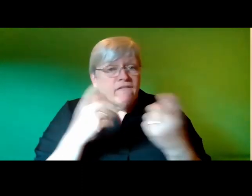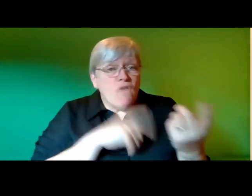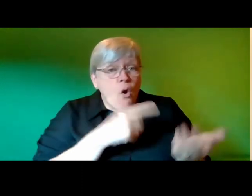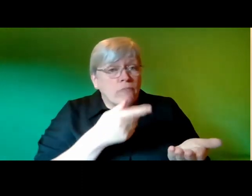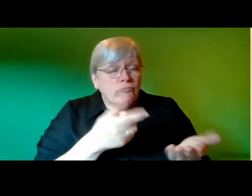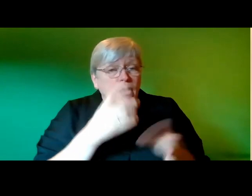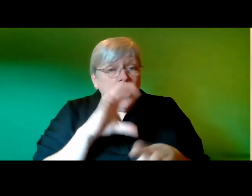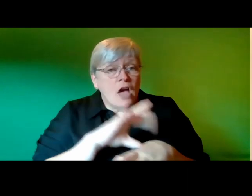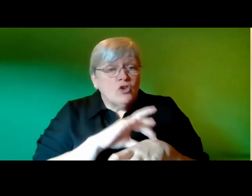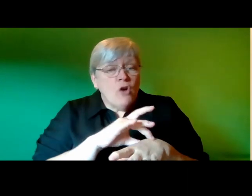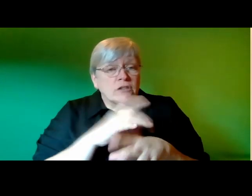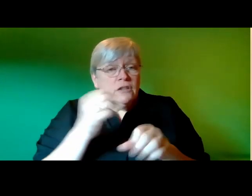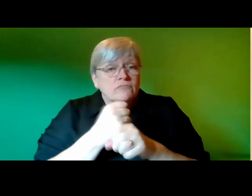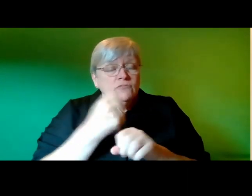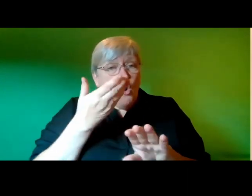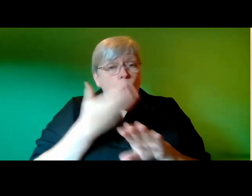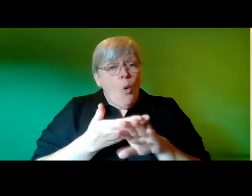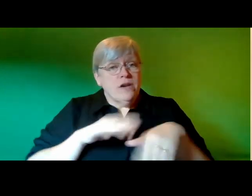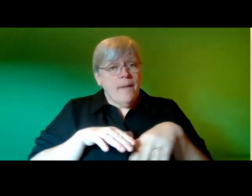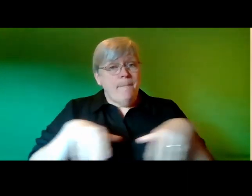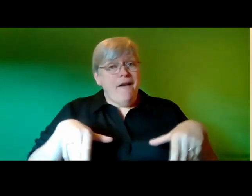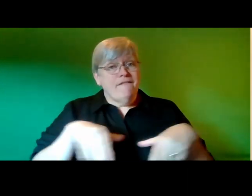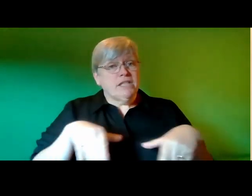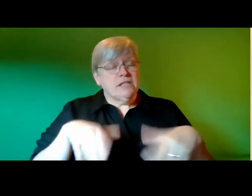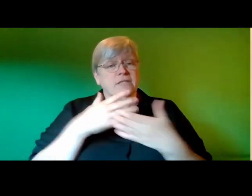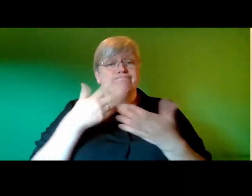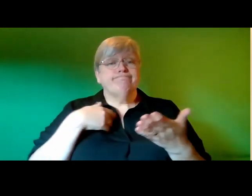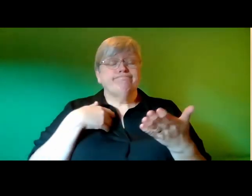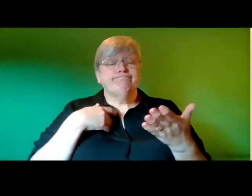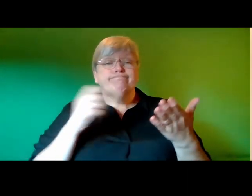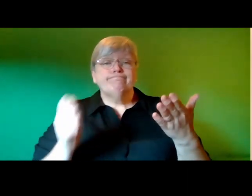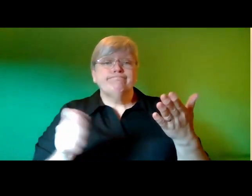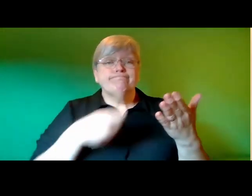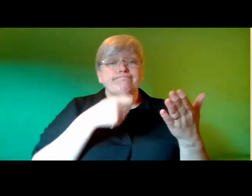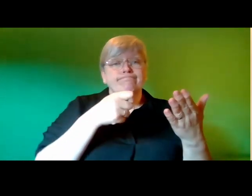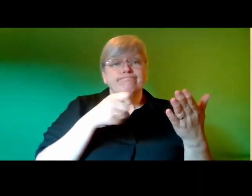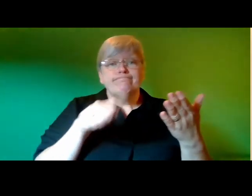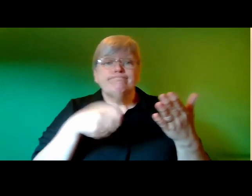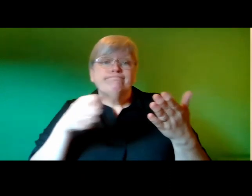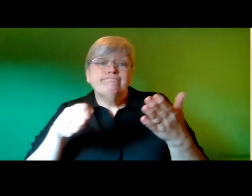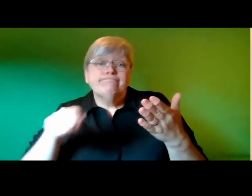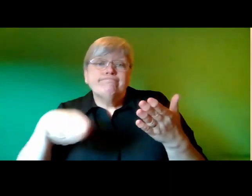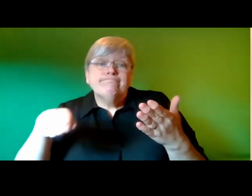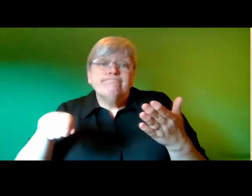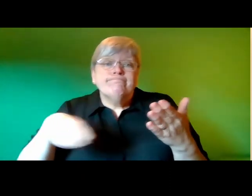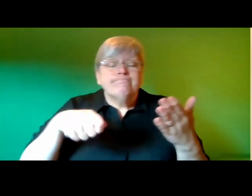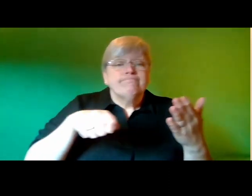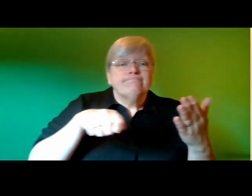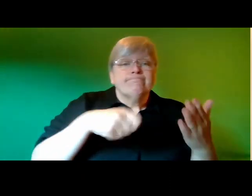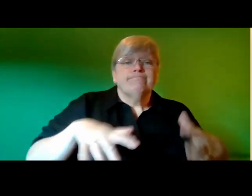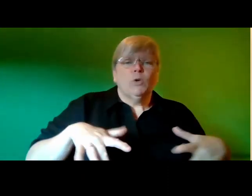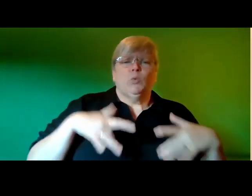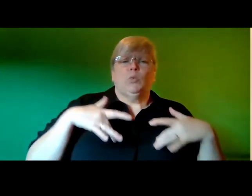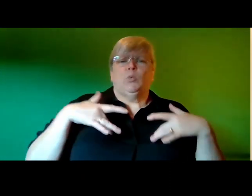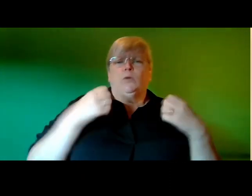doctor places the probe on her pelvis and starts up with quick circular motions that spread cold gel across